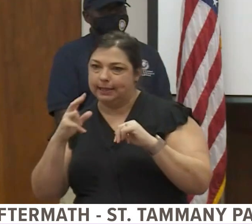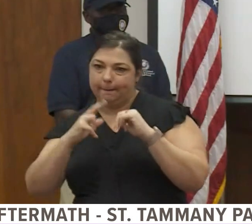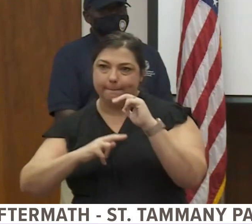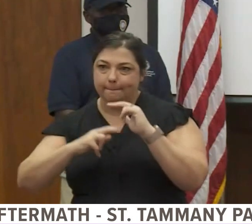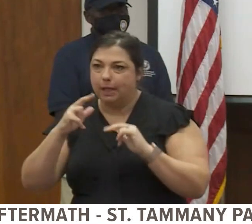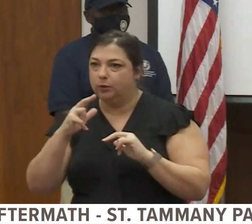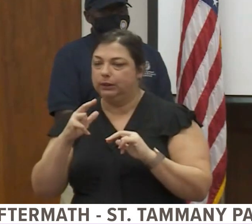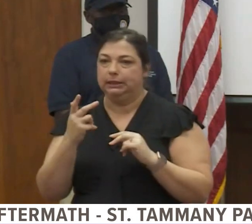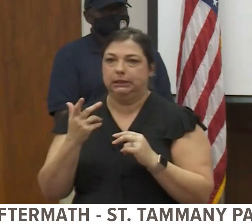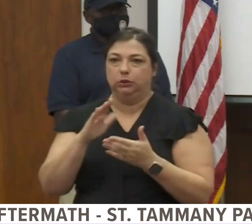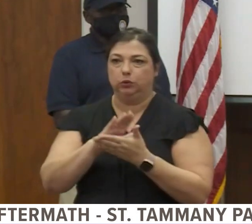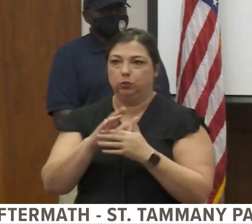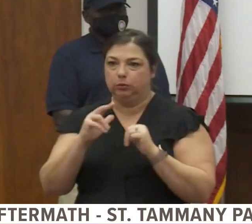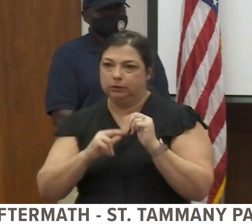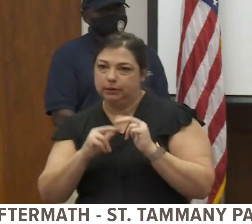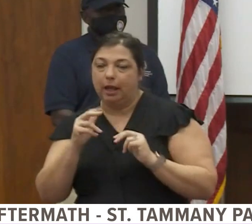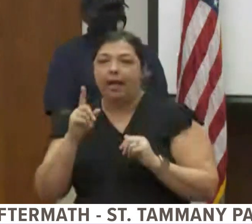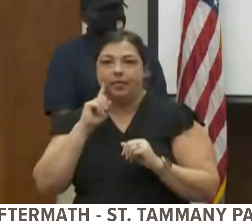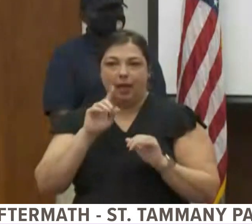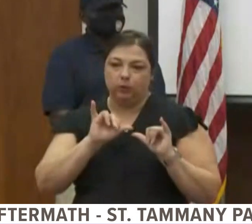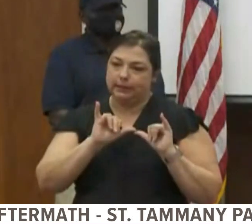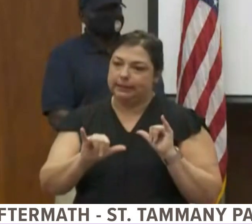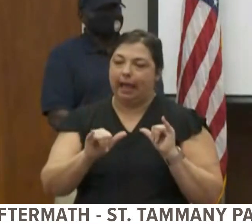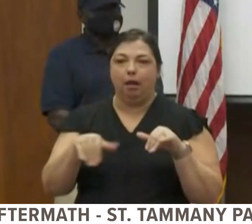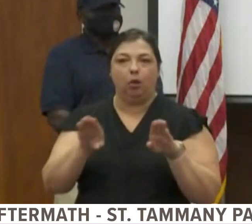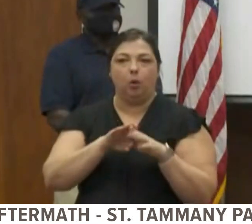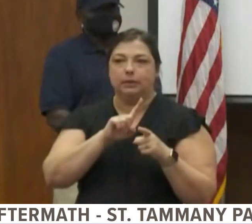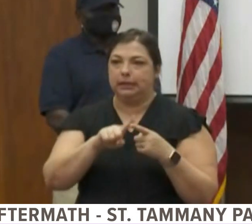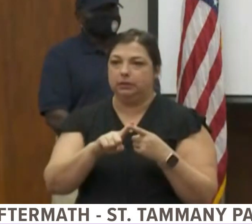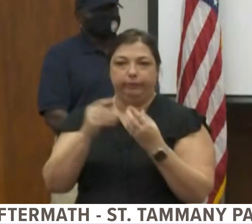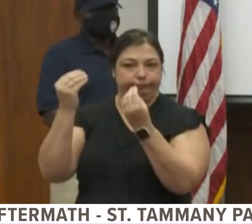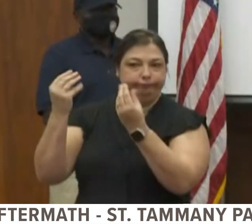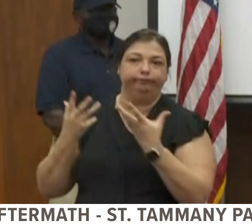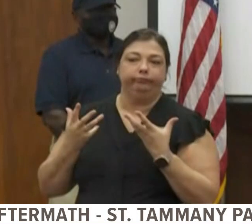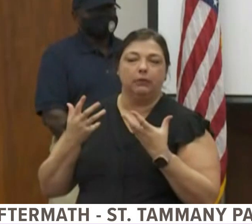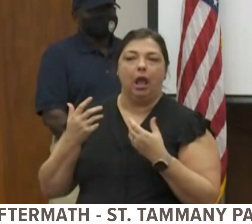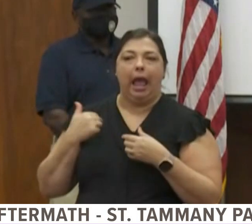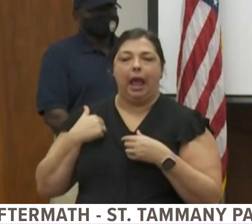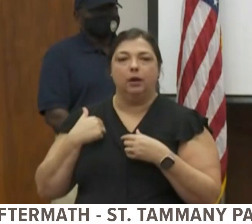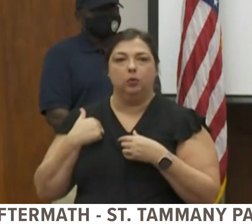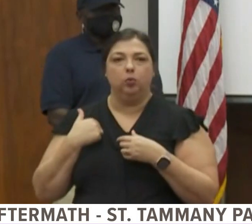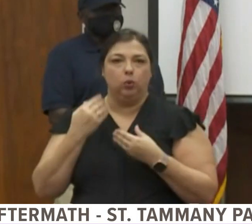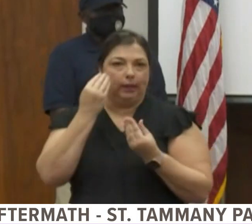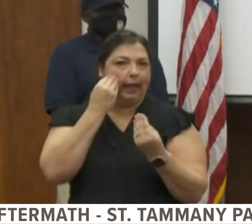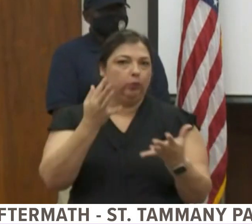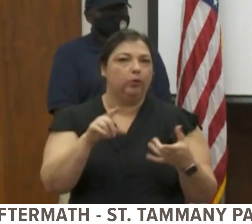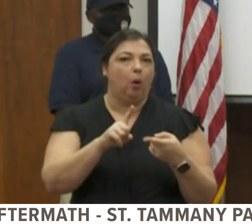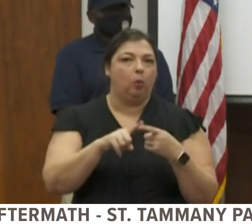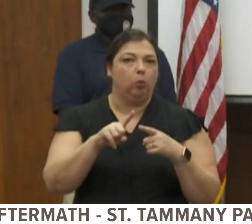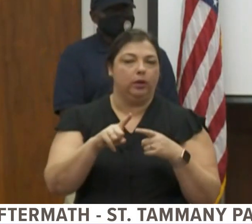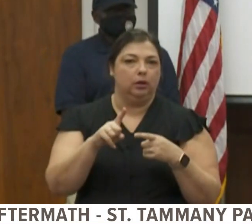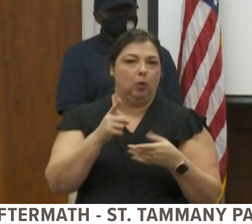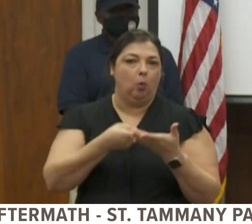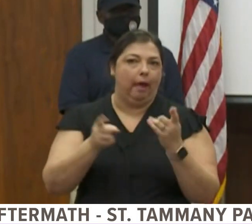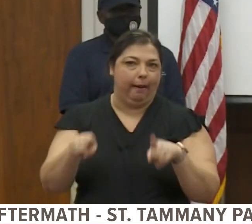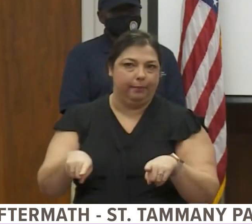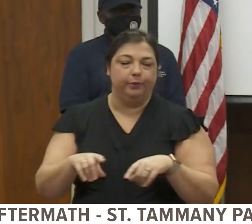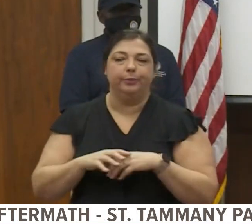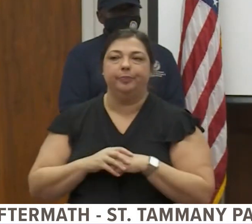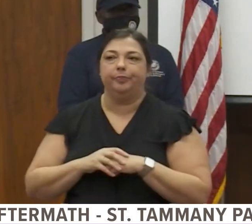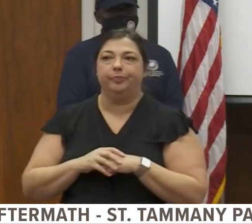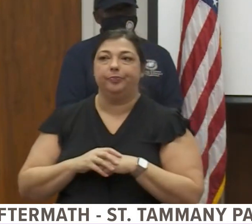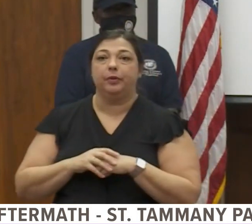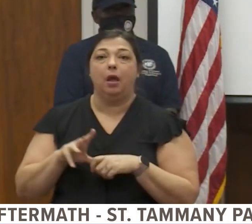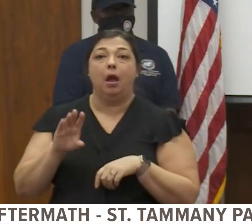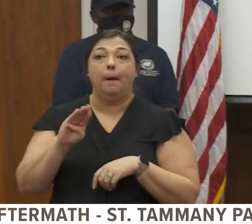and facilities at this time and they will be closed until further notice and we'll keep our citizens advised of that. There is